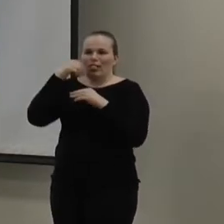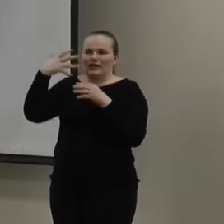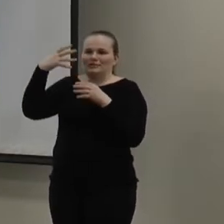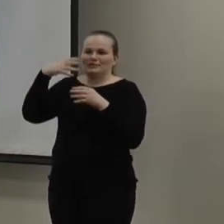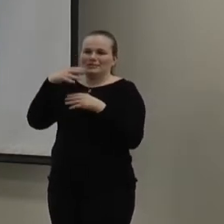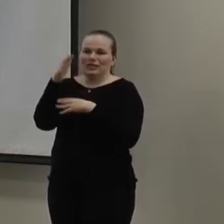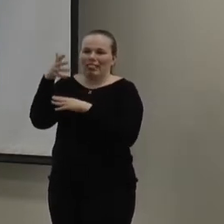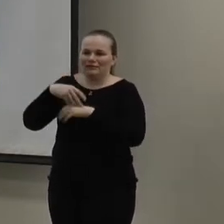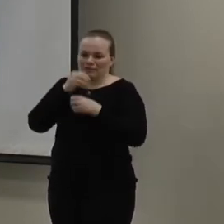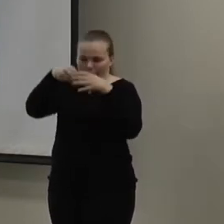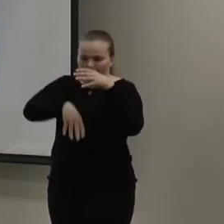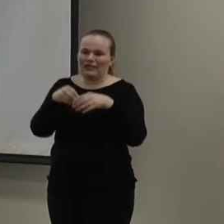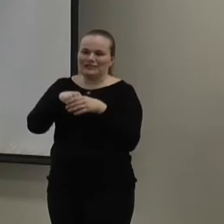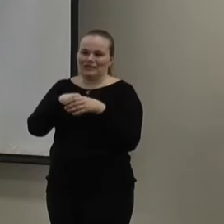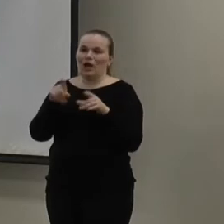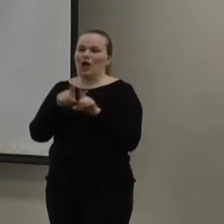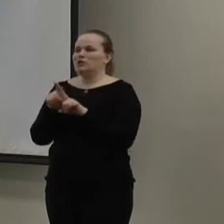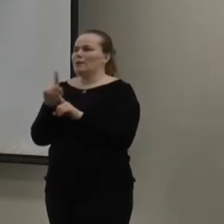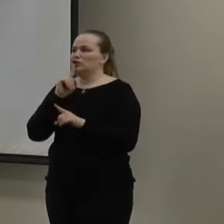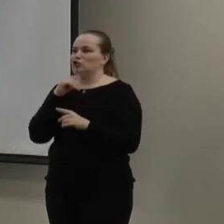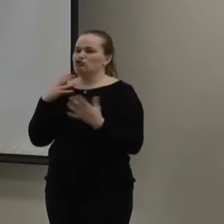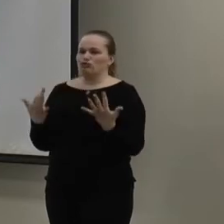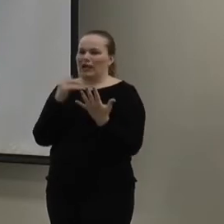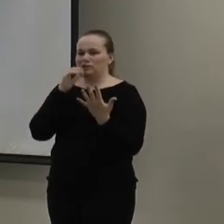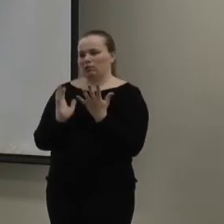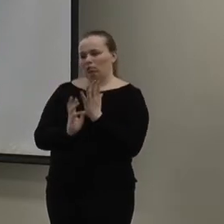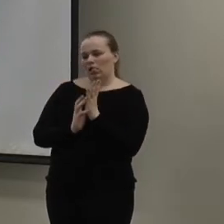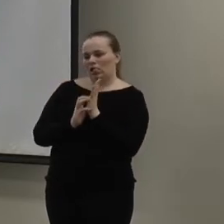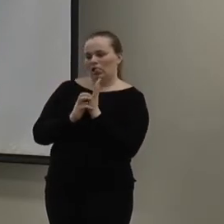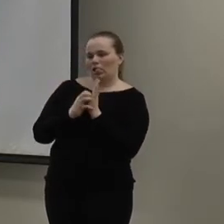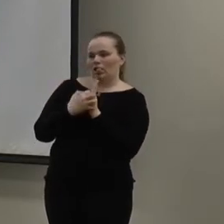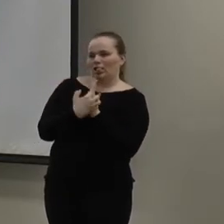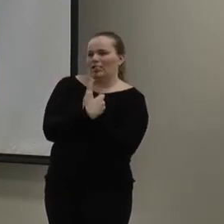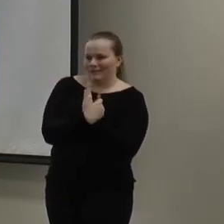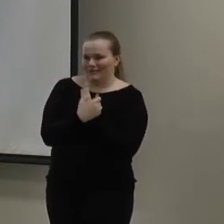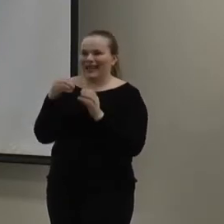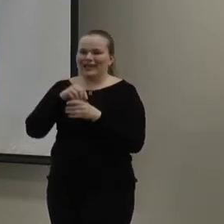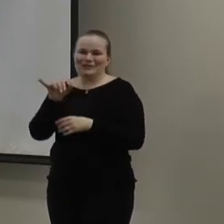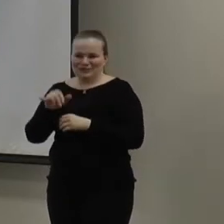gets inside. And you also want to make sure that, like, your grass isn't kind of creeping up around it as well.